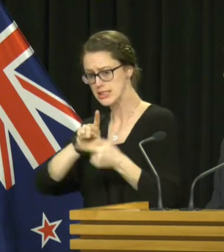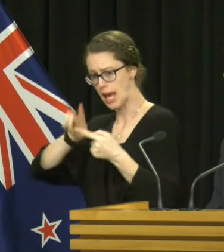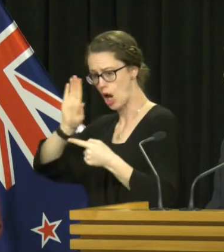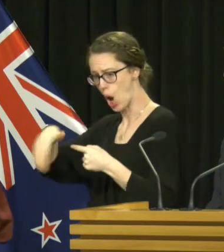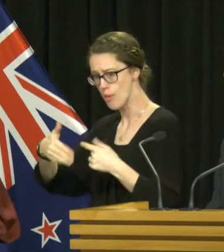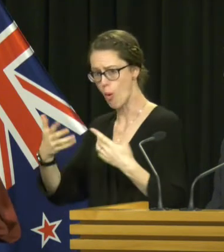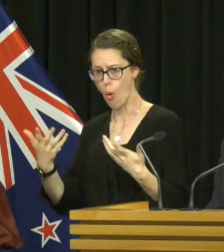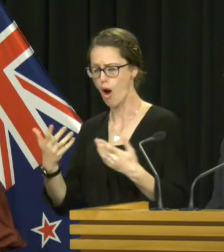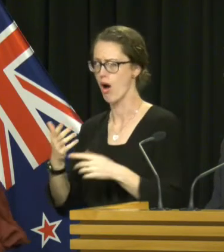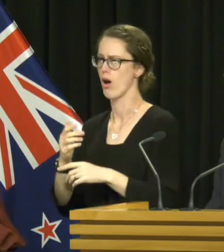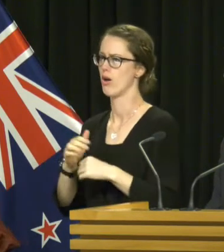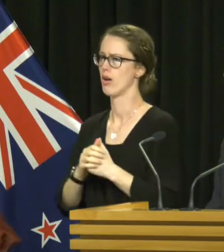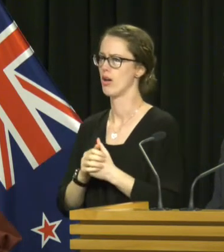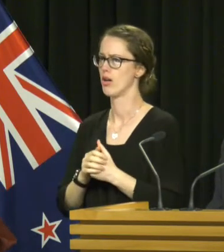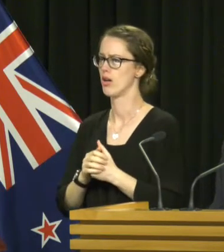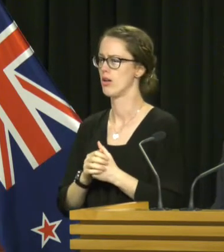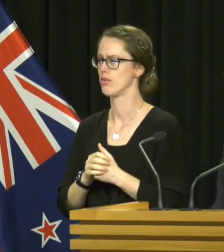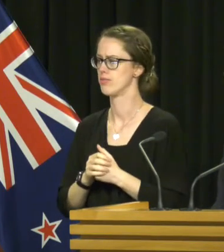home?